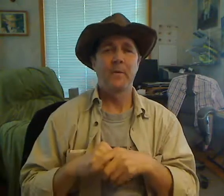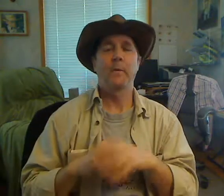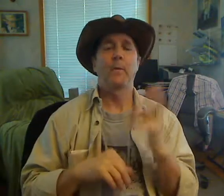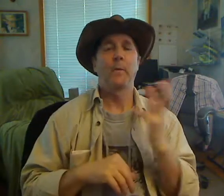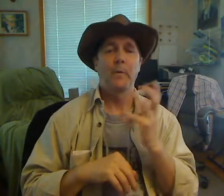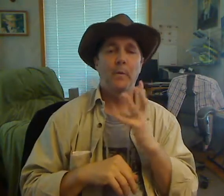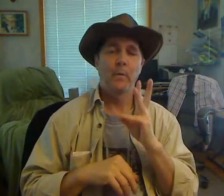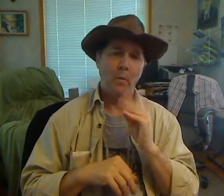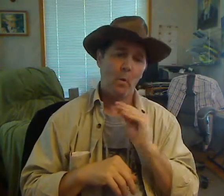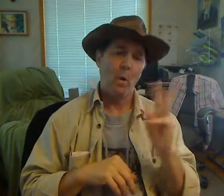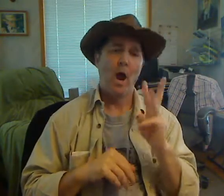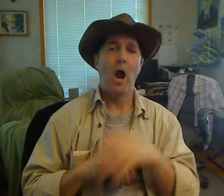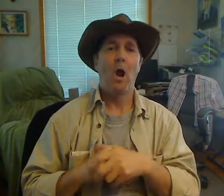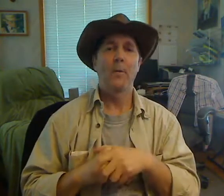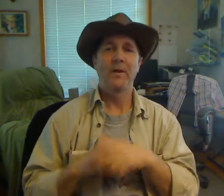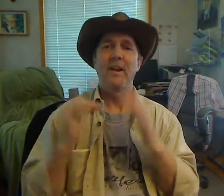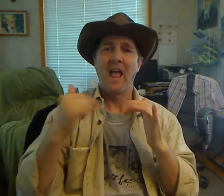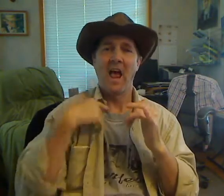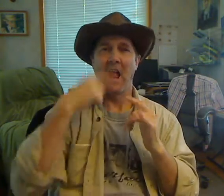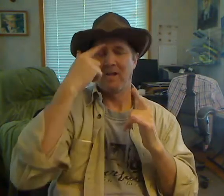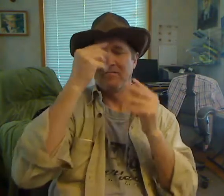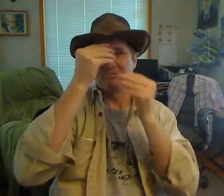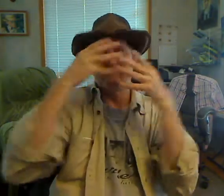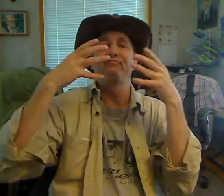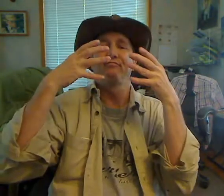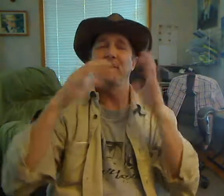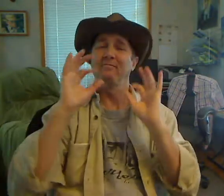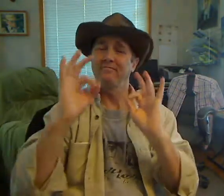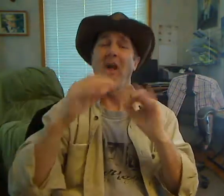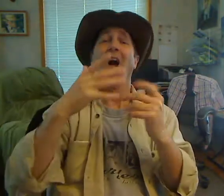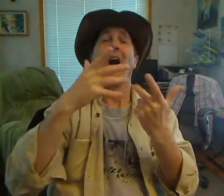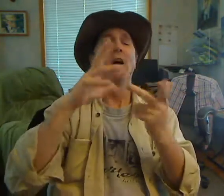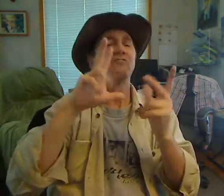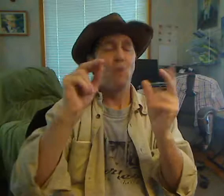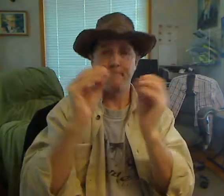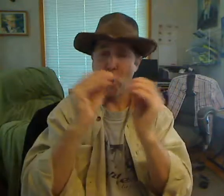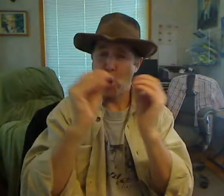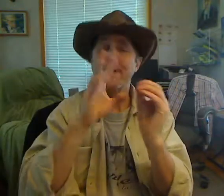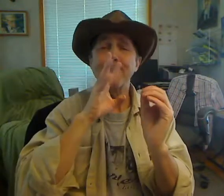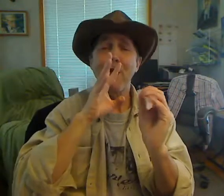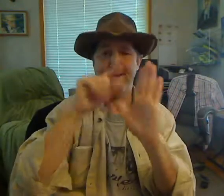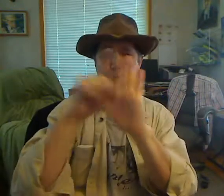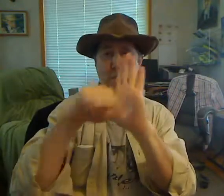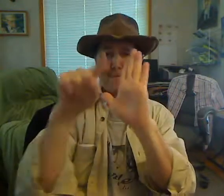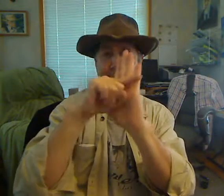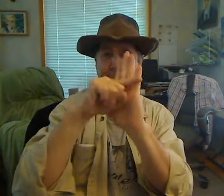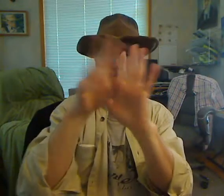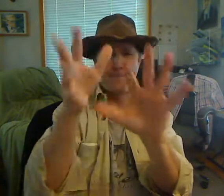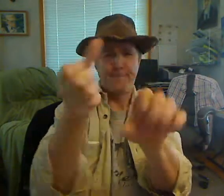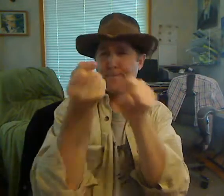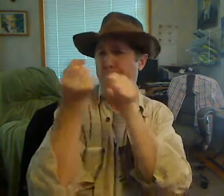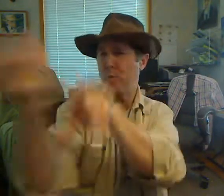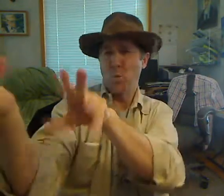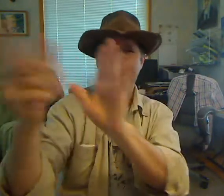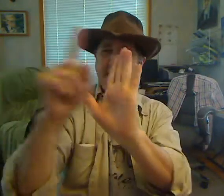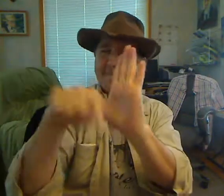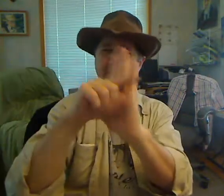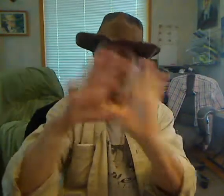accurately establish a historical record. And yet, sir, that said, the process took so long with Milosevic, he died in prison. Before